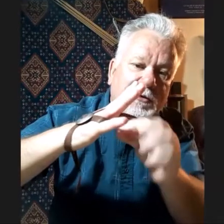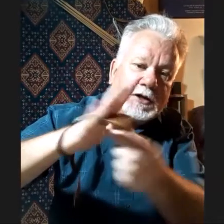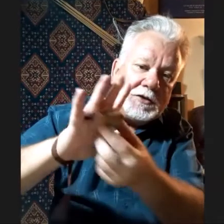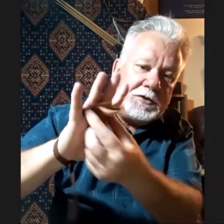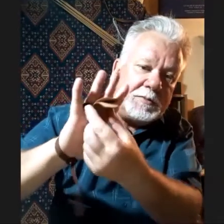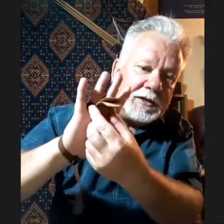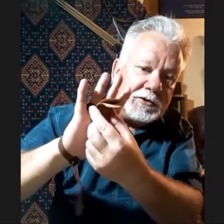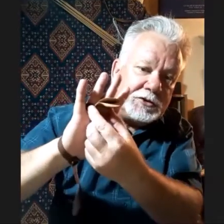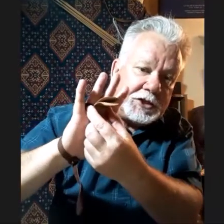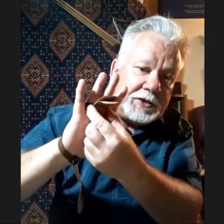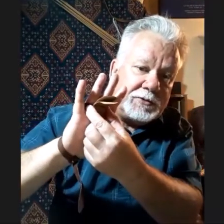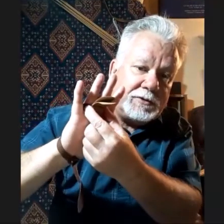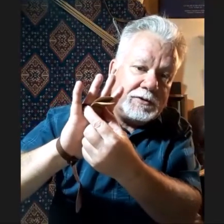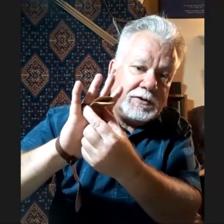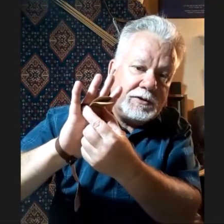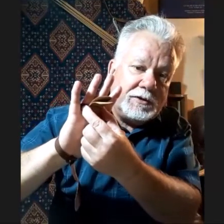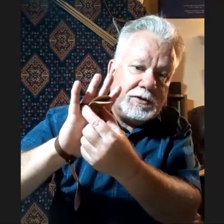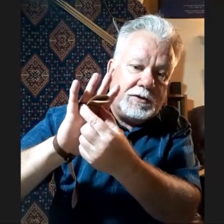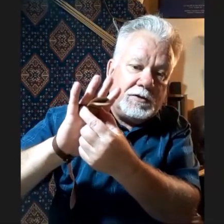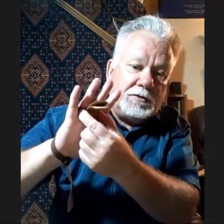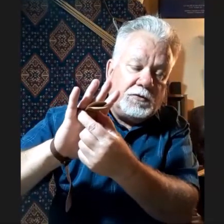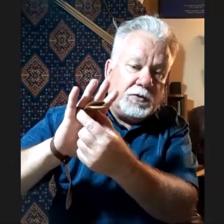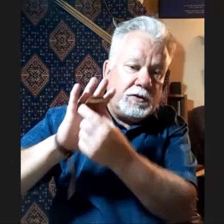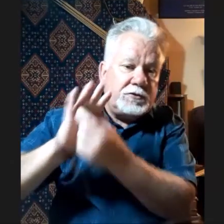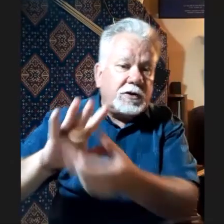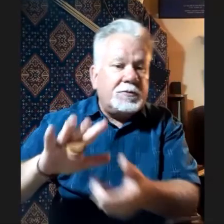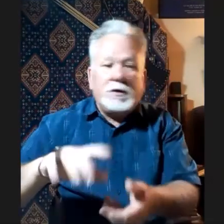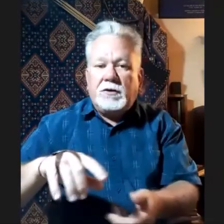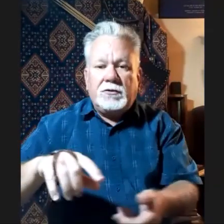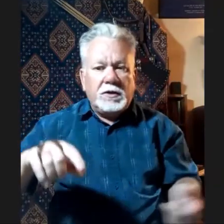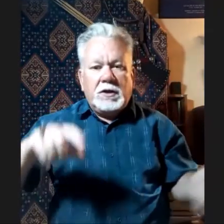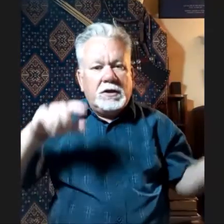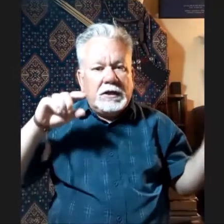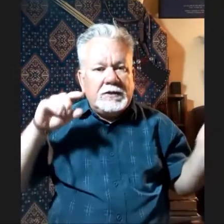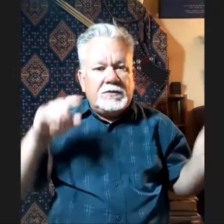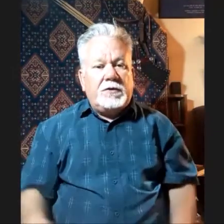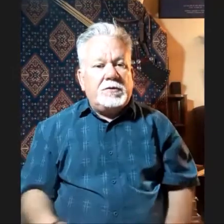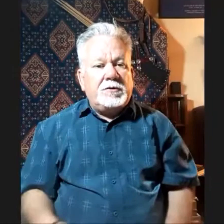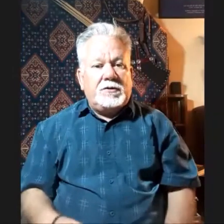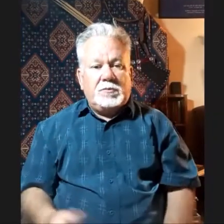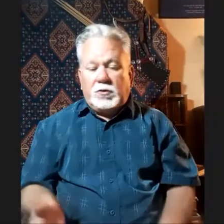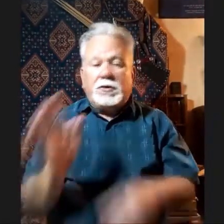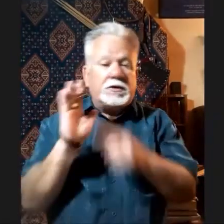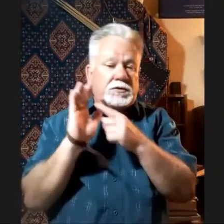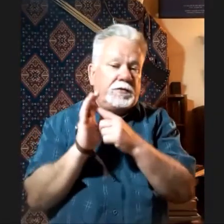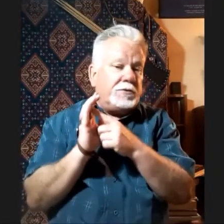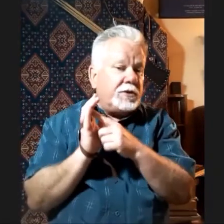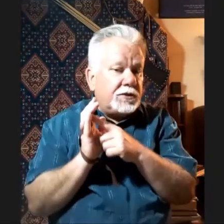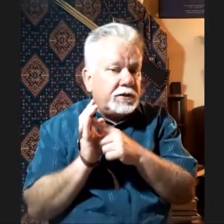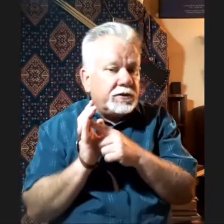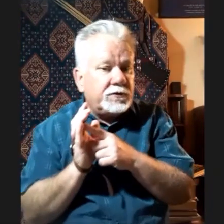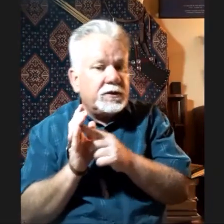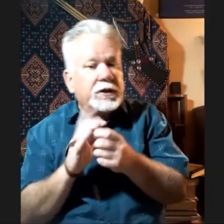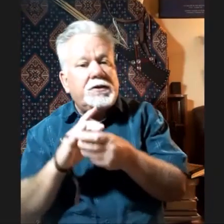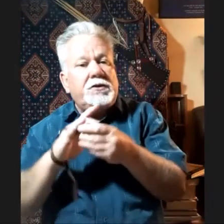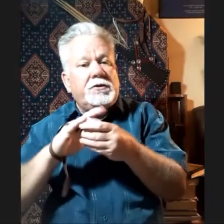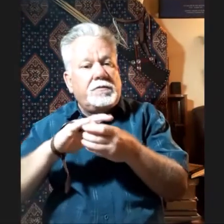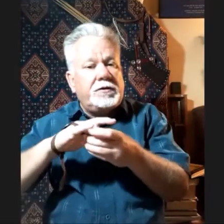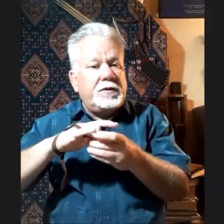together to make a little channel for the strap to go through. It's very simple. You can vary the thickness of the leather. You can vary the